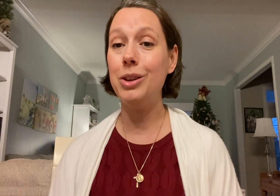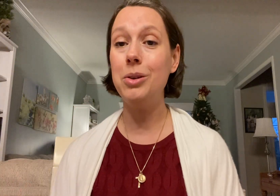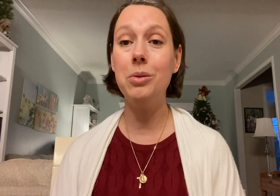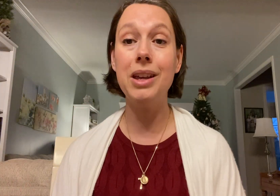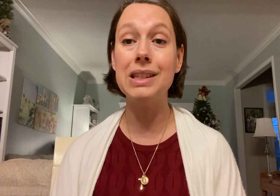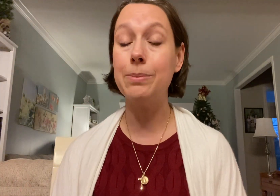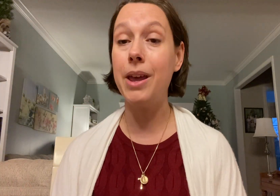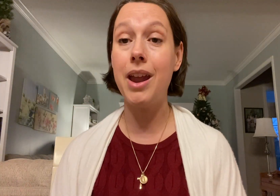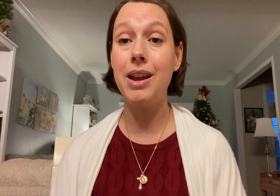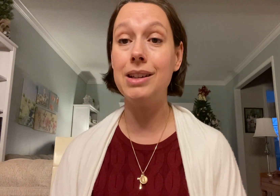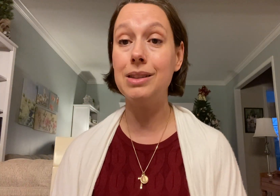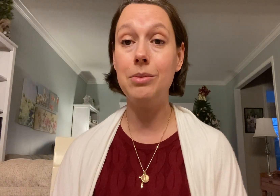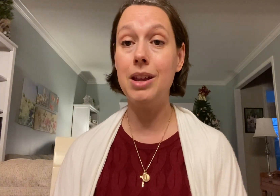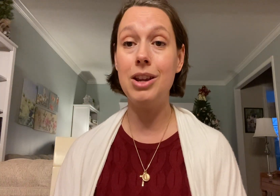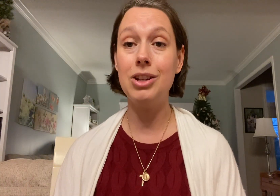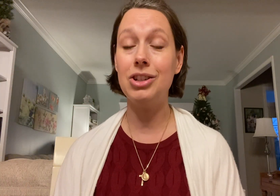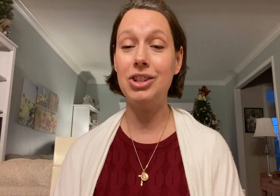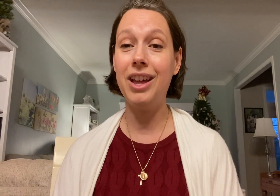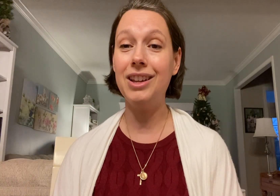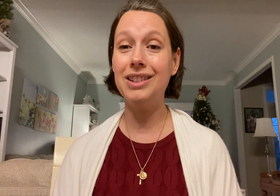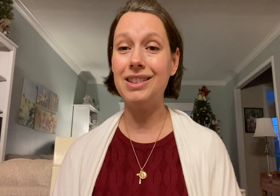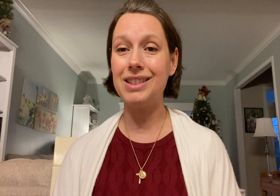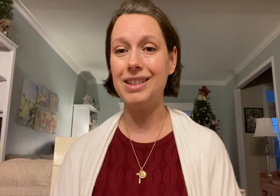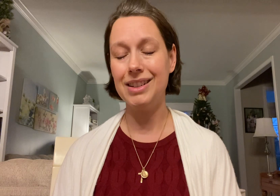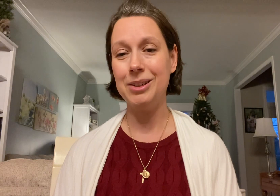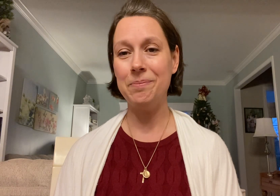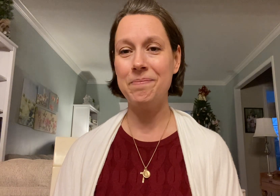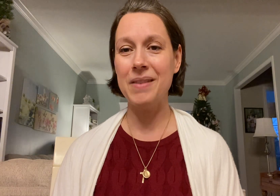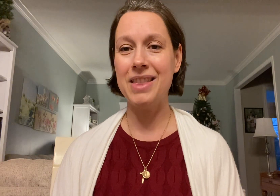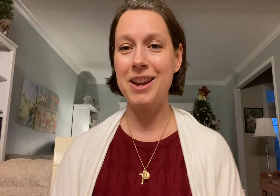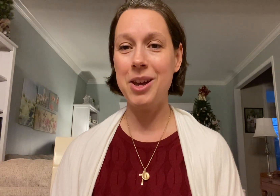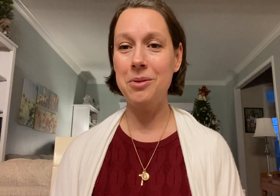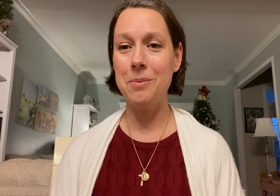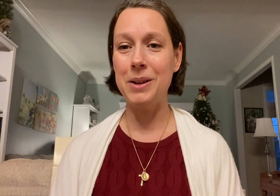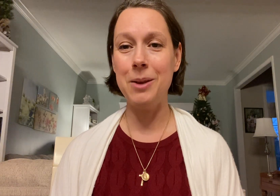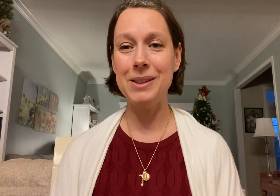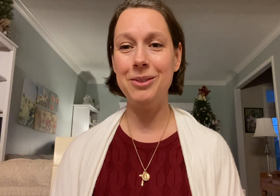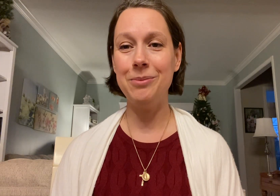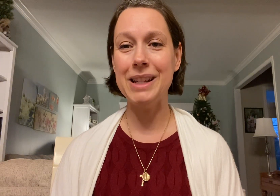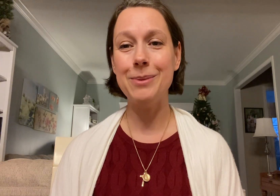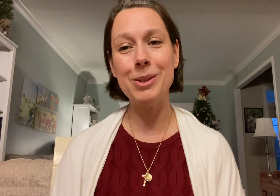go. Hope it helps you. Please subscribe.